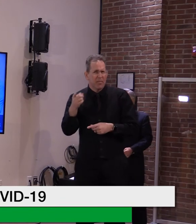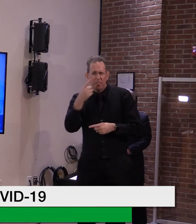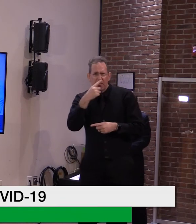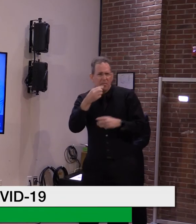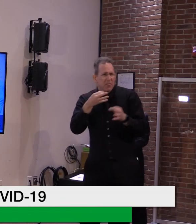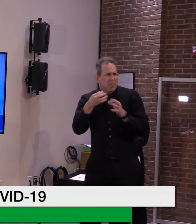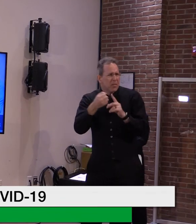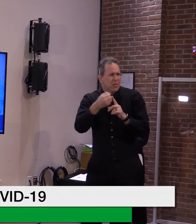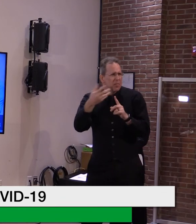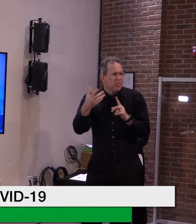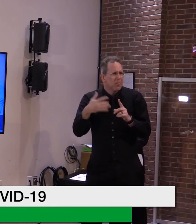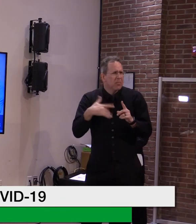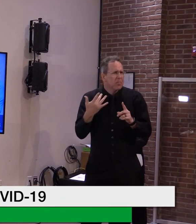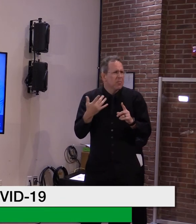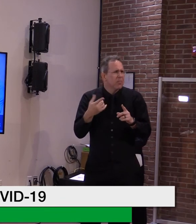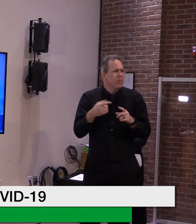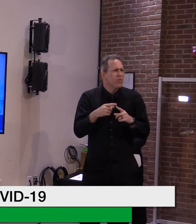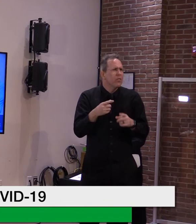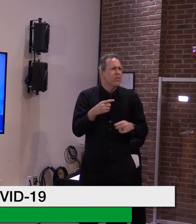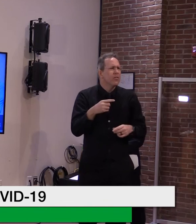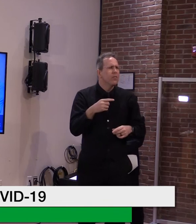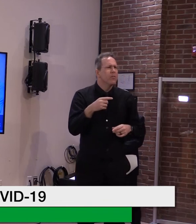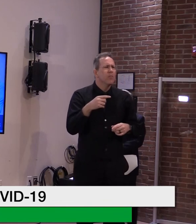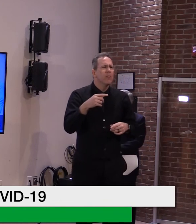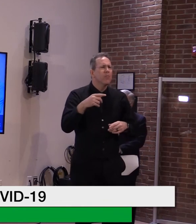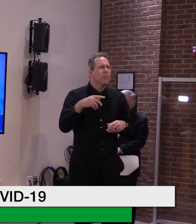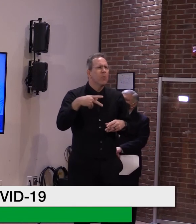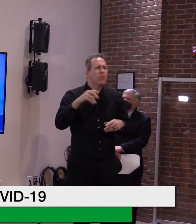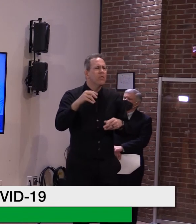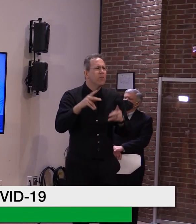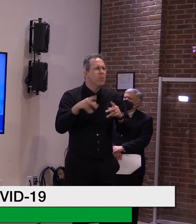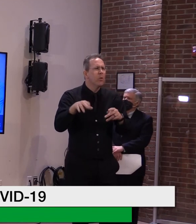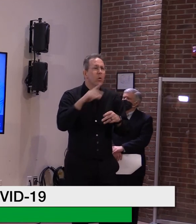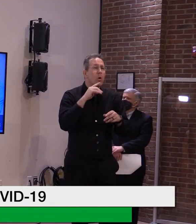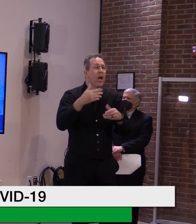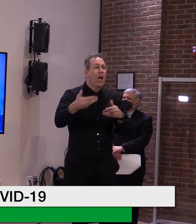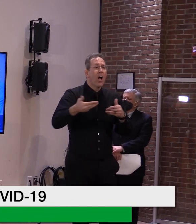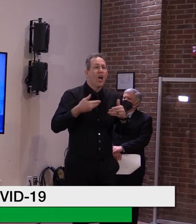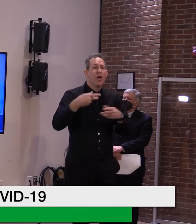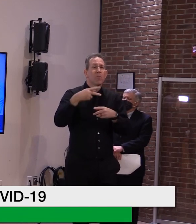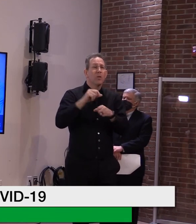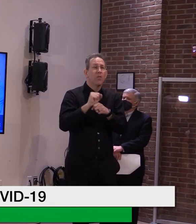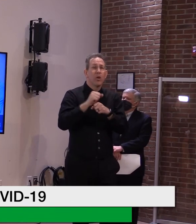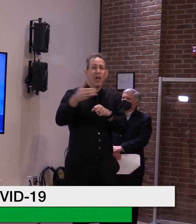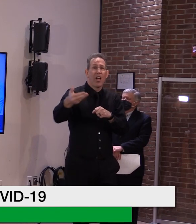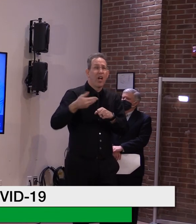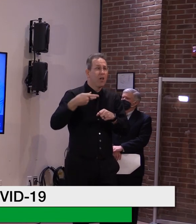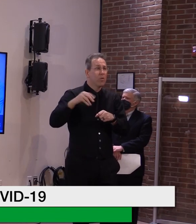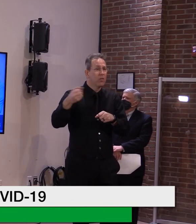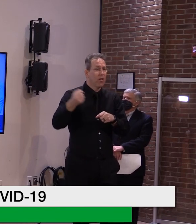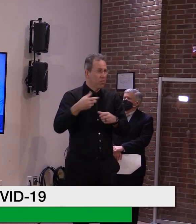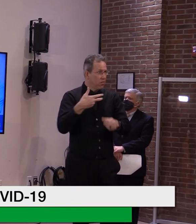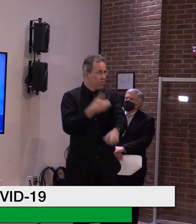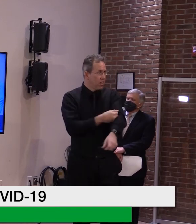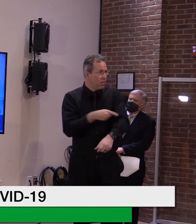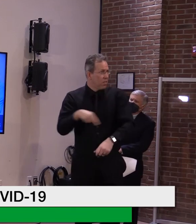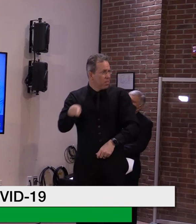to vaccinating newly hired health care workers. I assume any wait list boils down to allocation estimates.